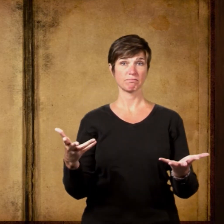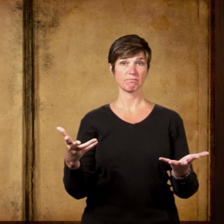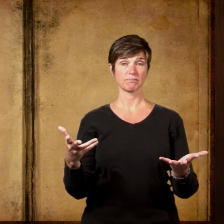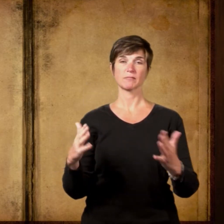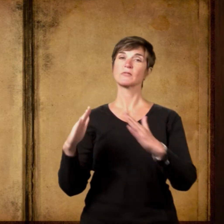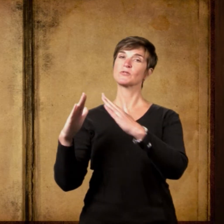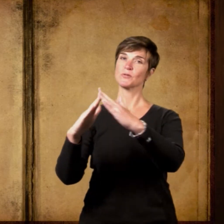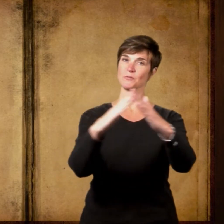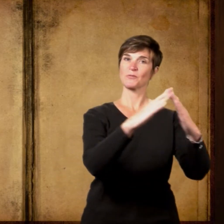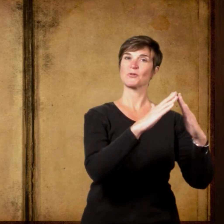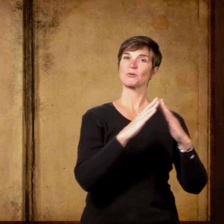Community